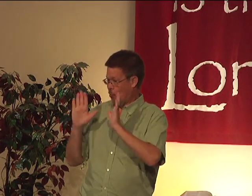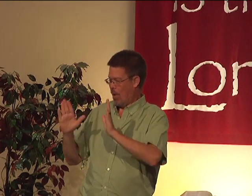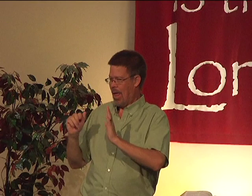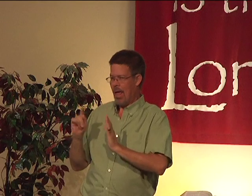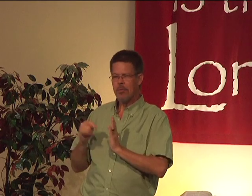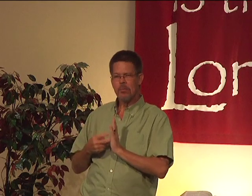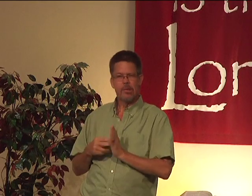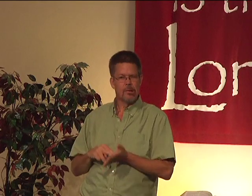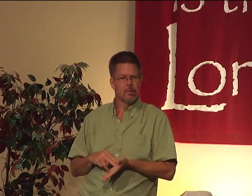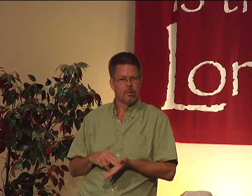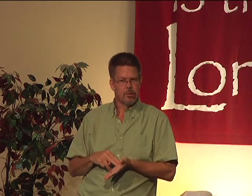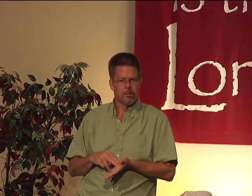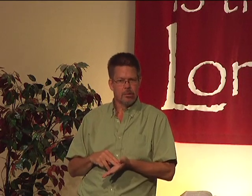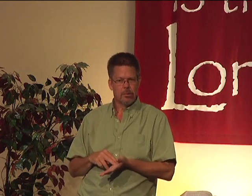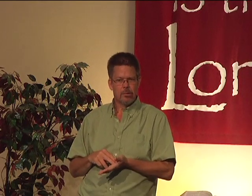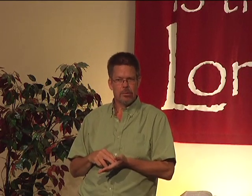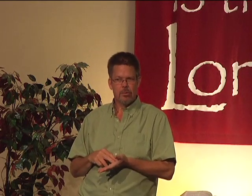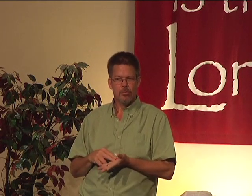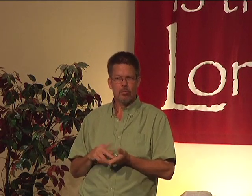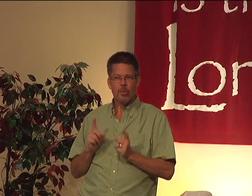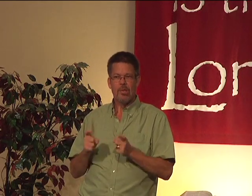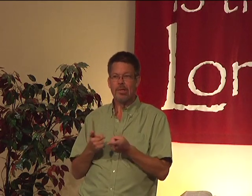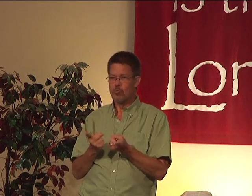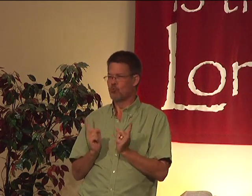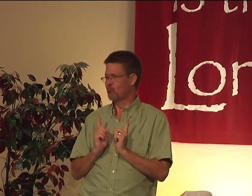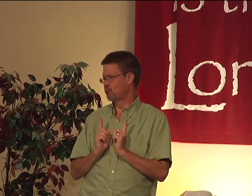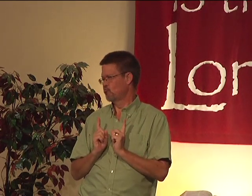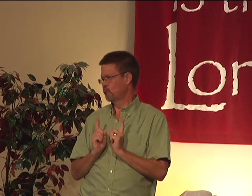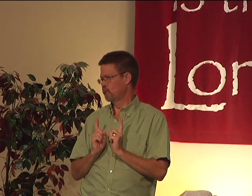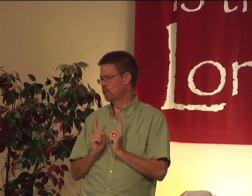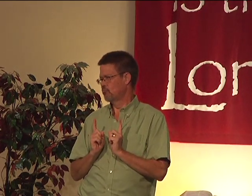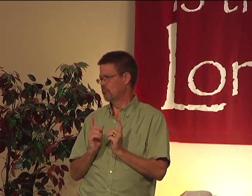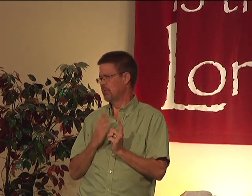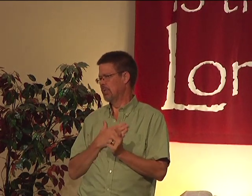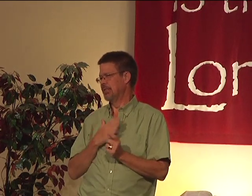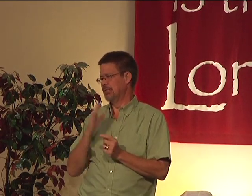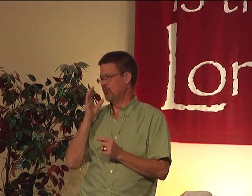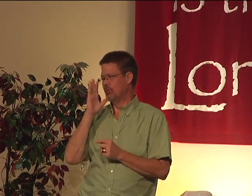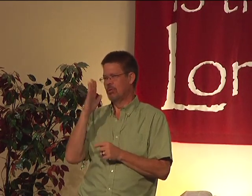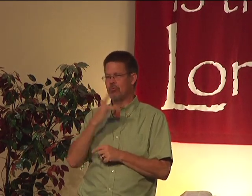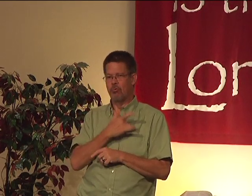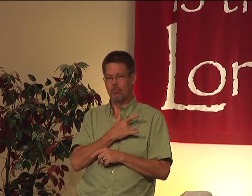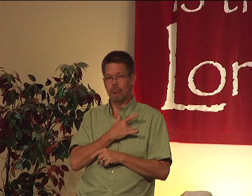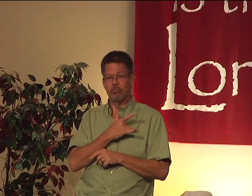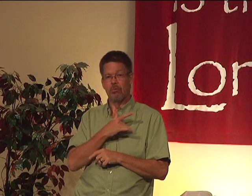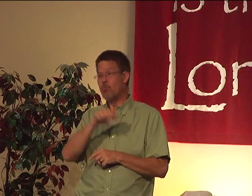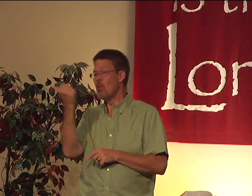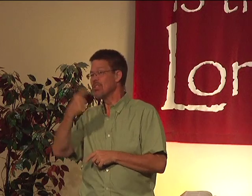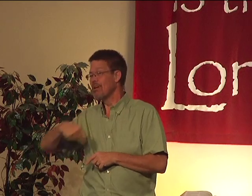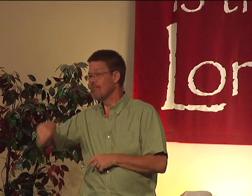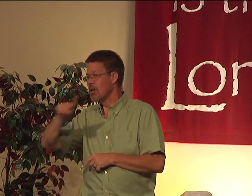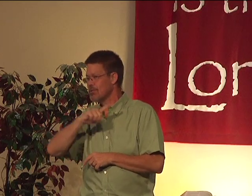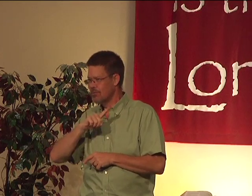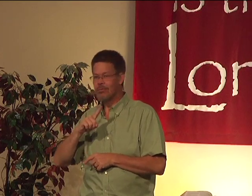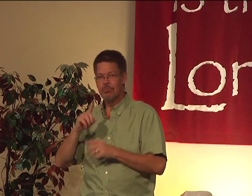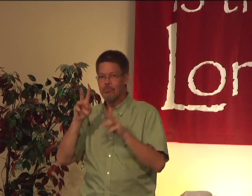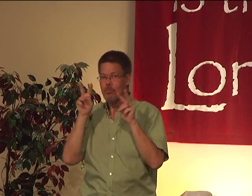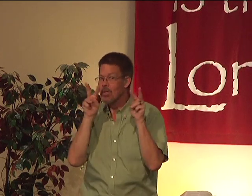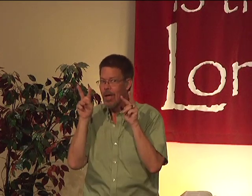it. Whatever great at it means. So we need you. Please, listen to your heart. All